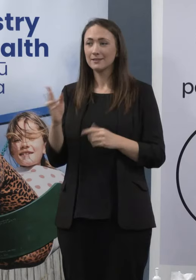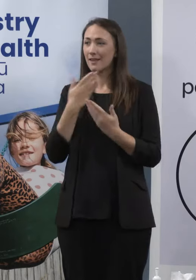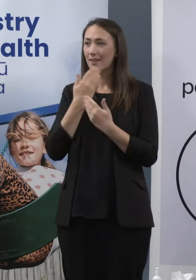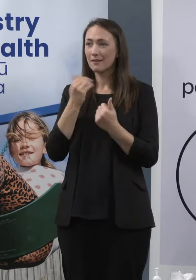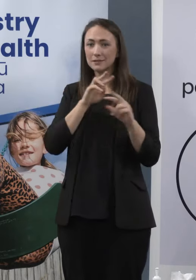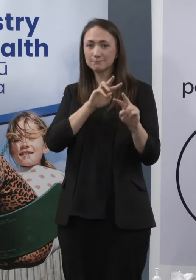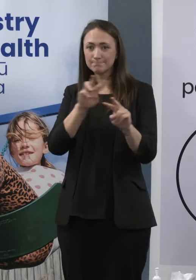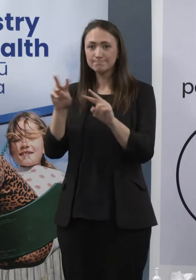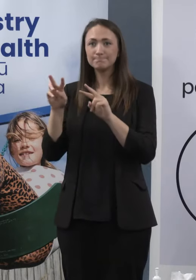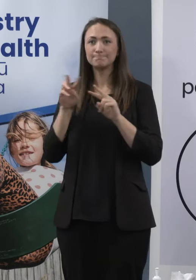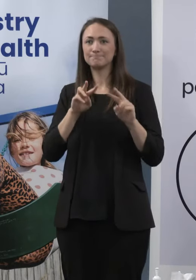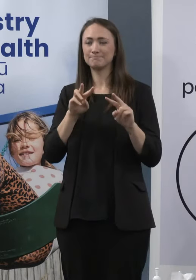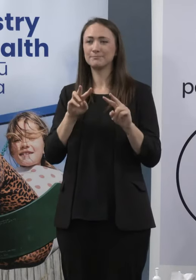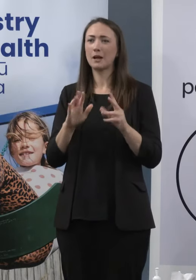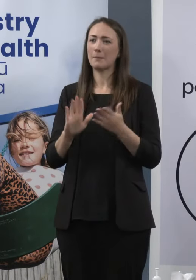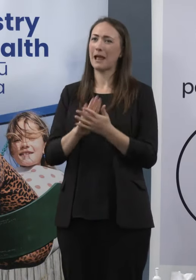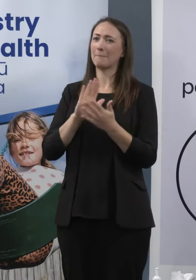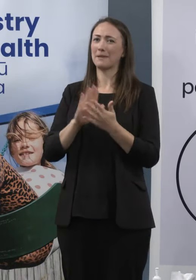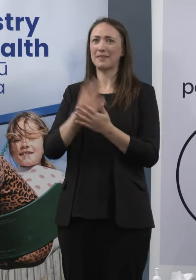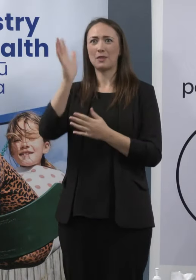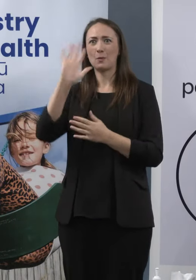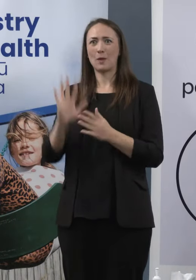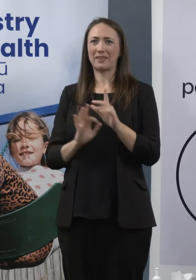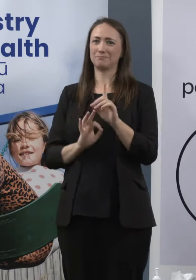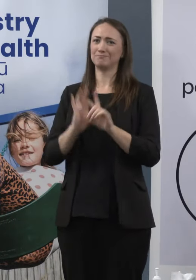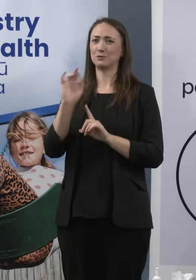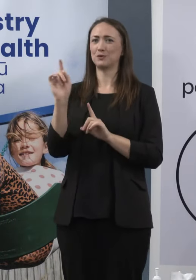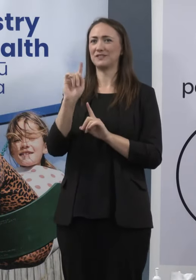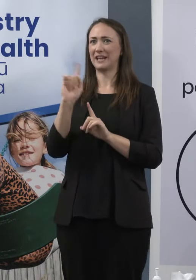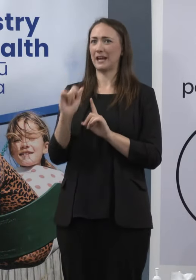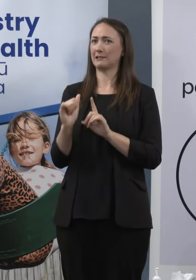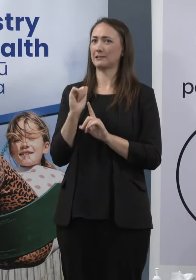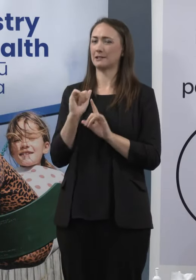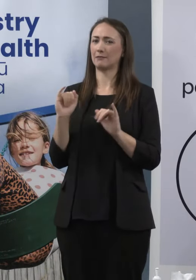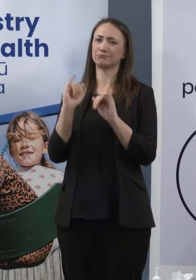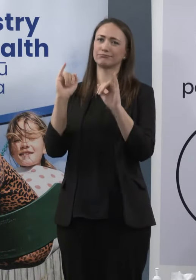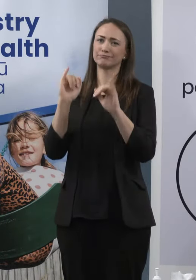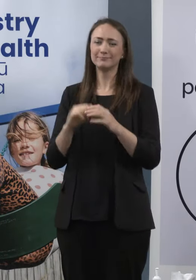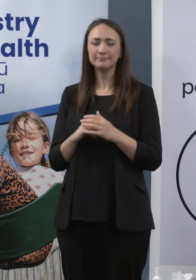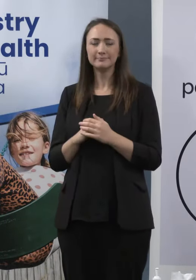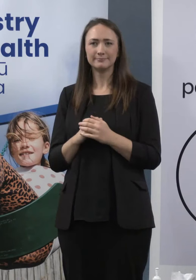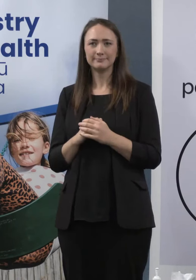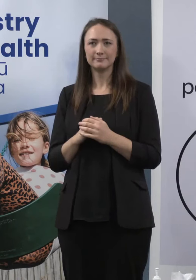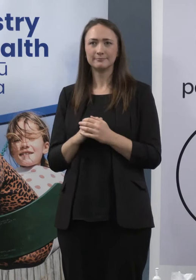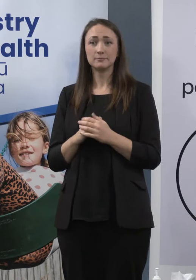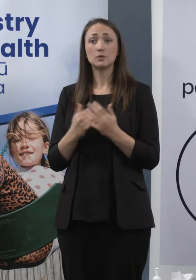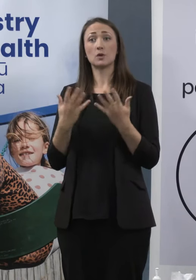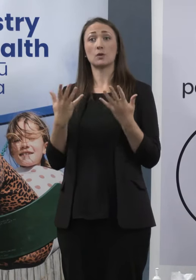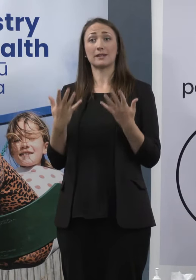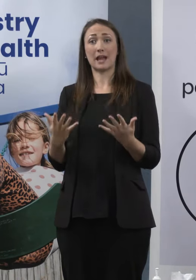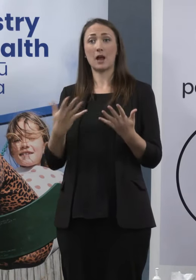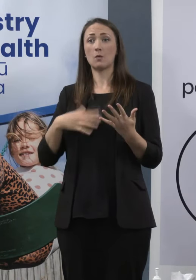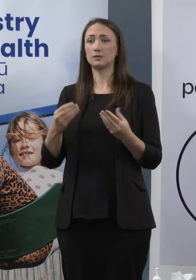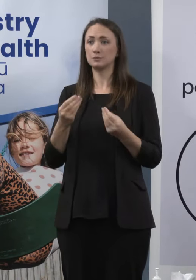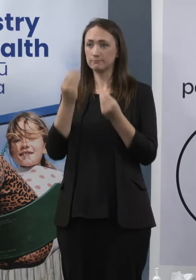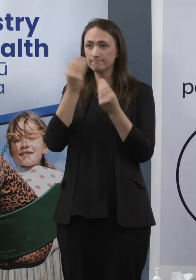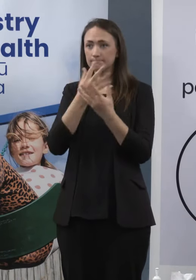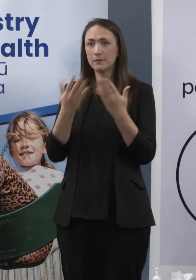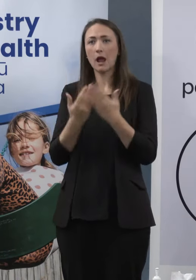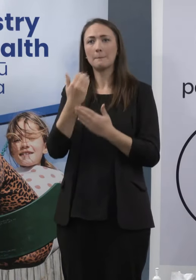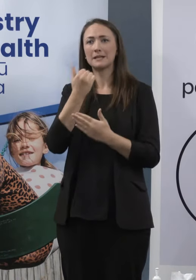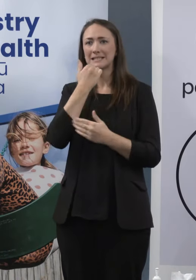for coming, I'm glad the weather's better than it was yesterday. So today I want to give a brief update on the Omicron outbreak,